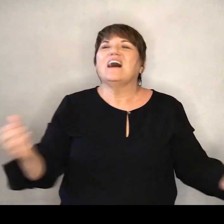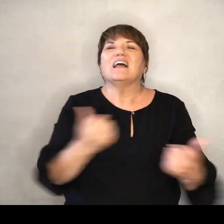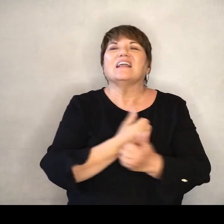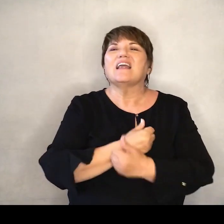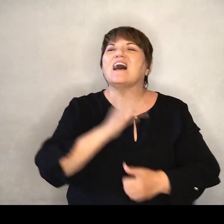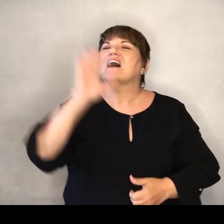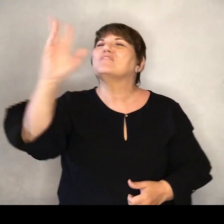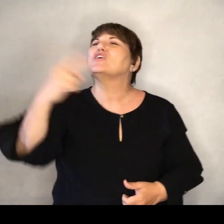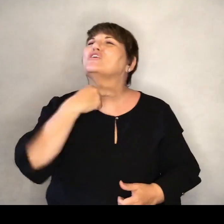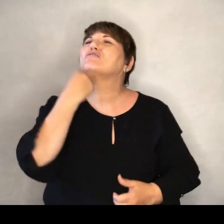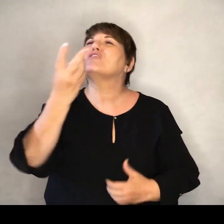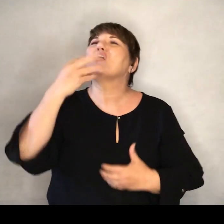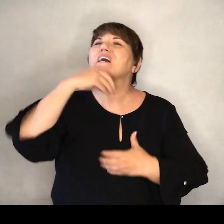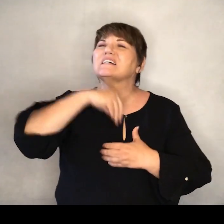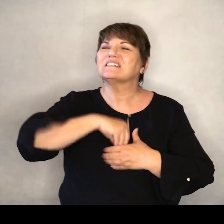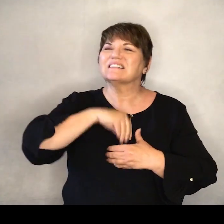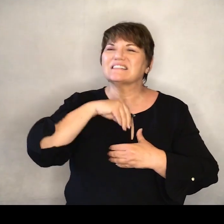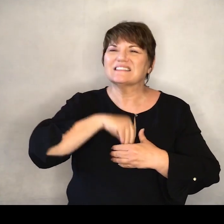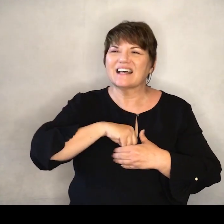voice